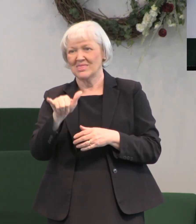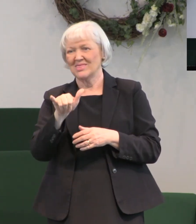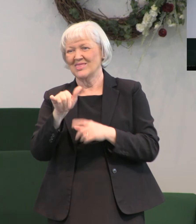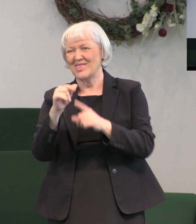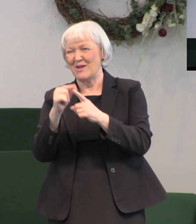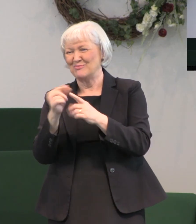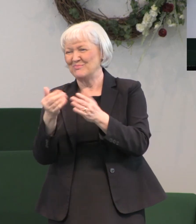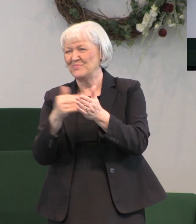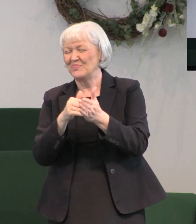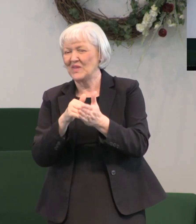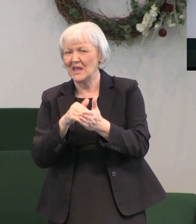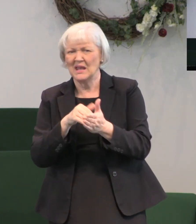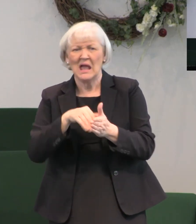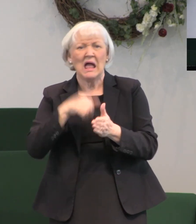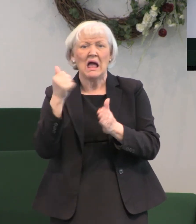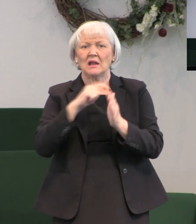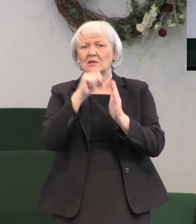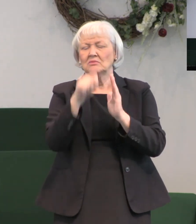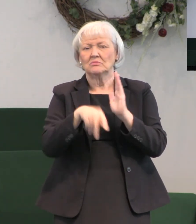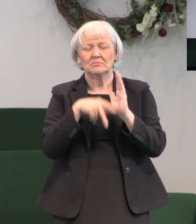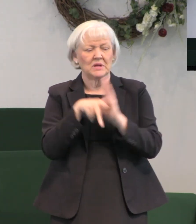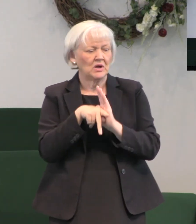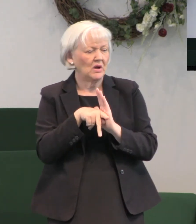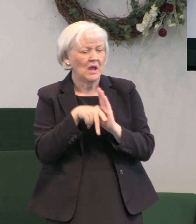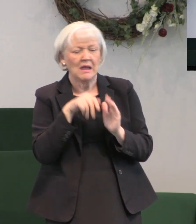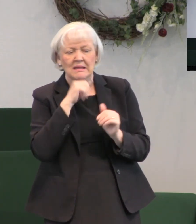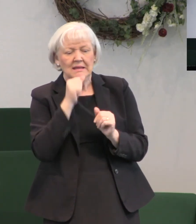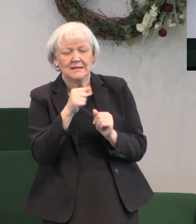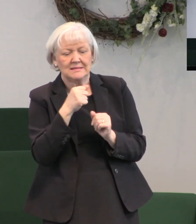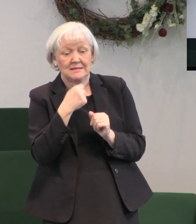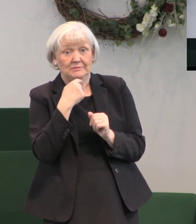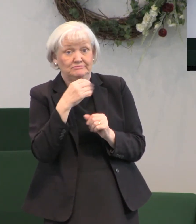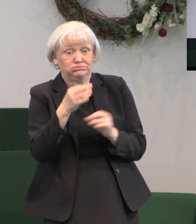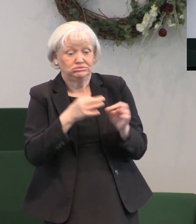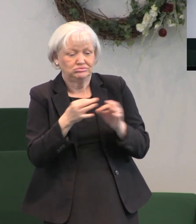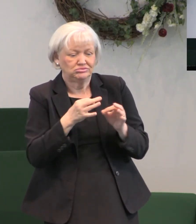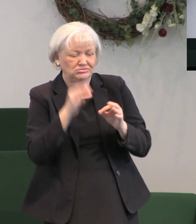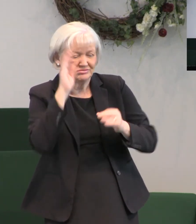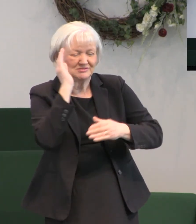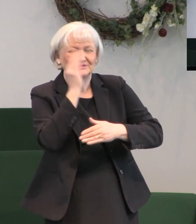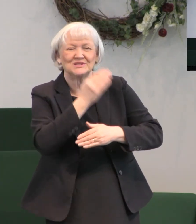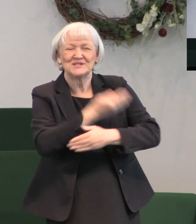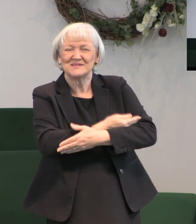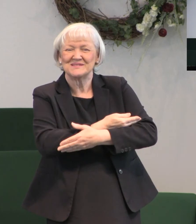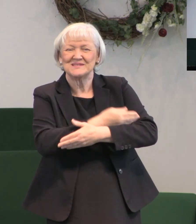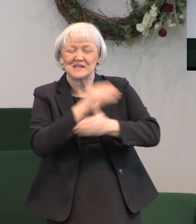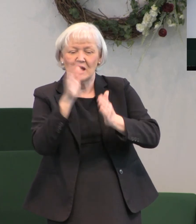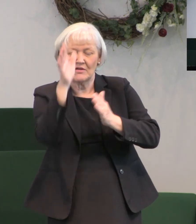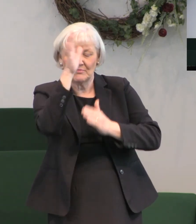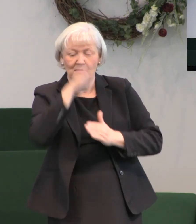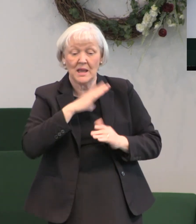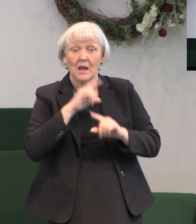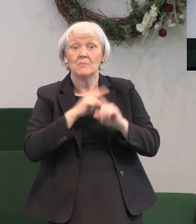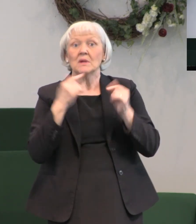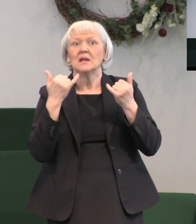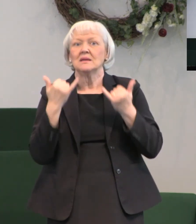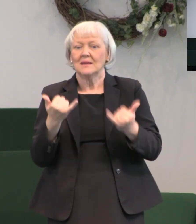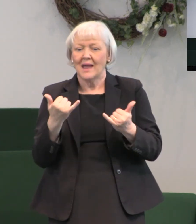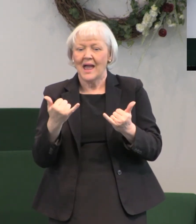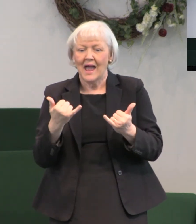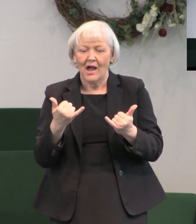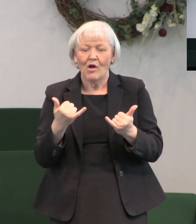was not made known unto the sons of men as it is now revealed unto his holy apostles and the prophets by the spirit